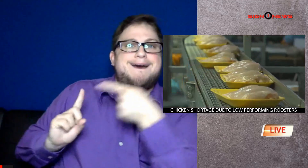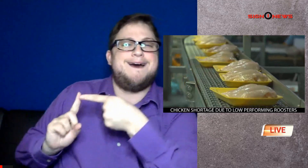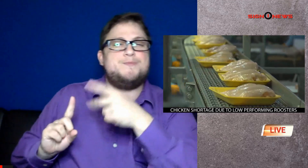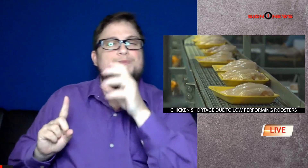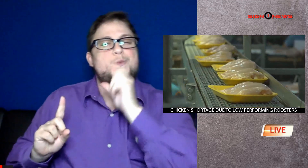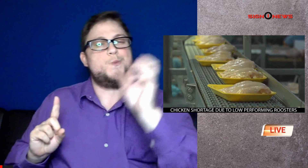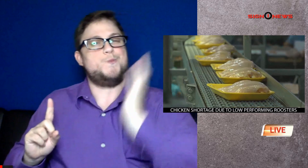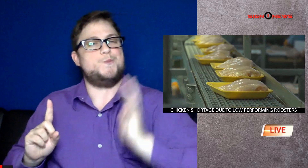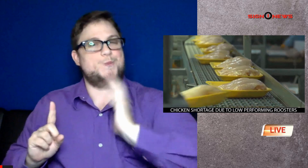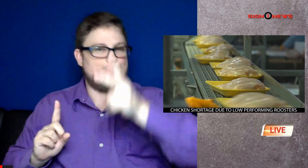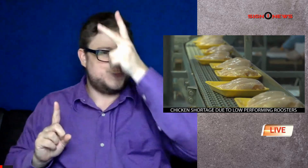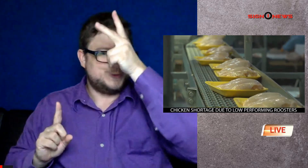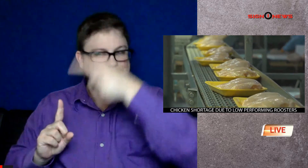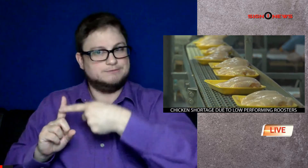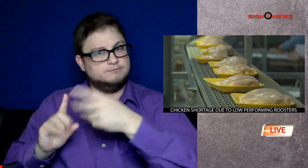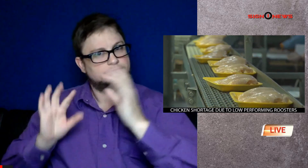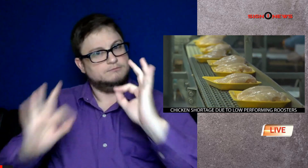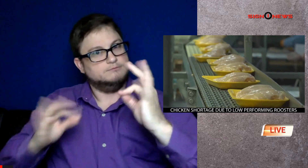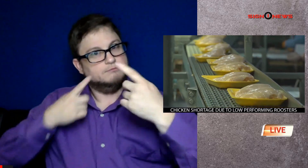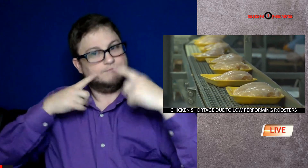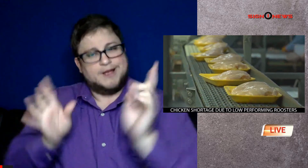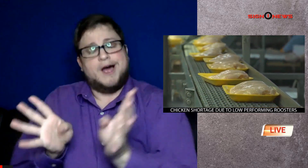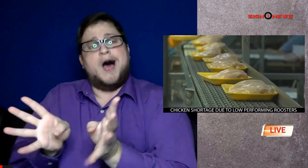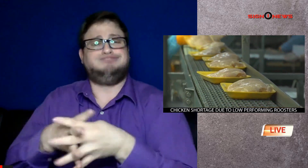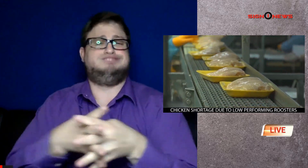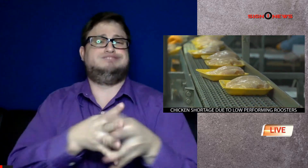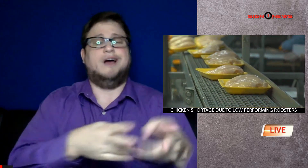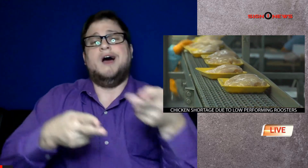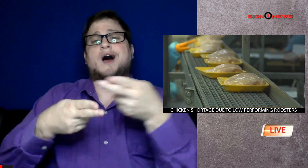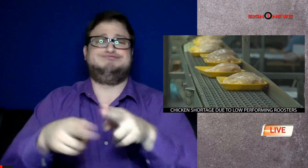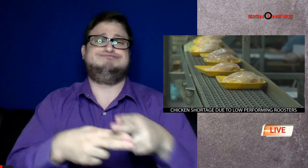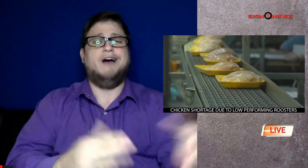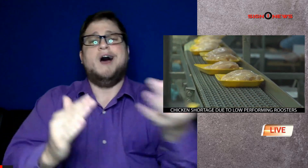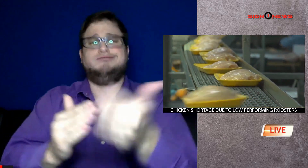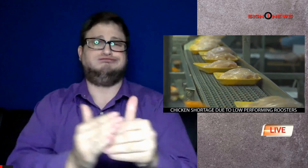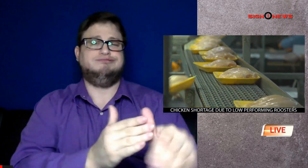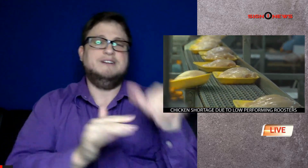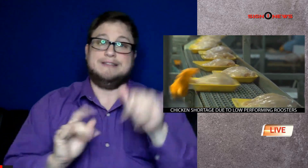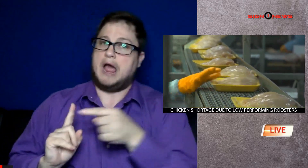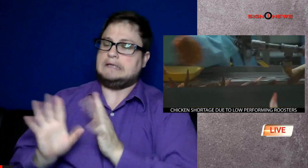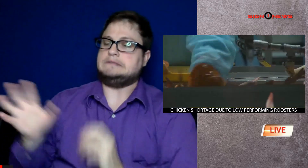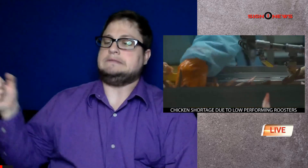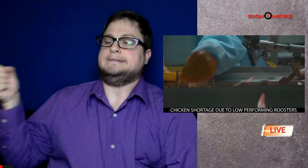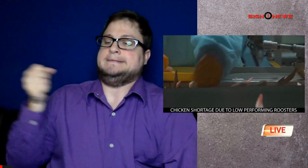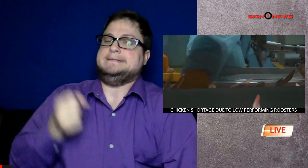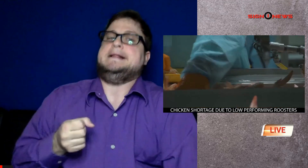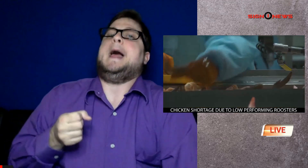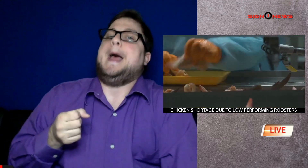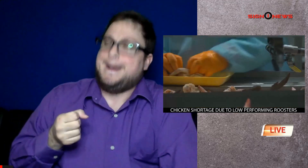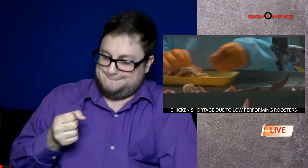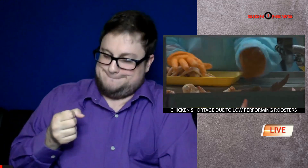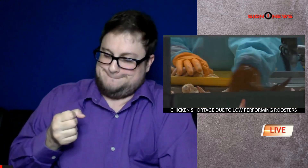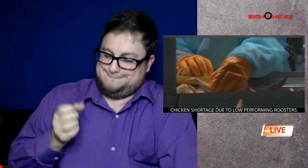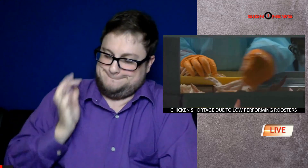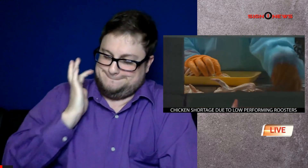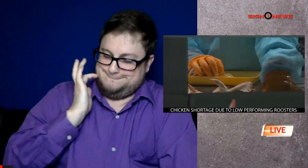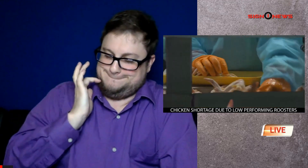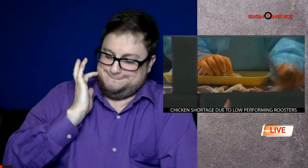so Tyson says it is kicking the new rooster out of the hen house and bringing back